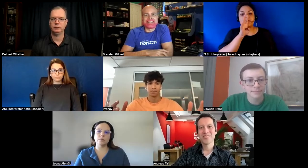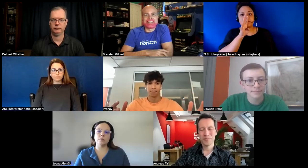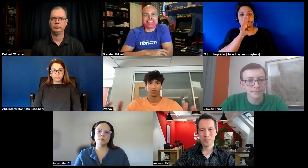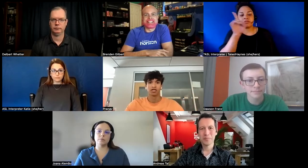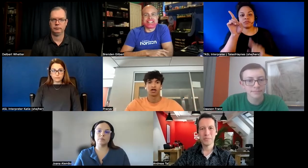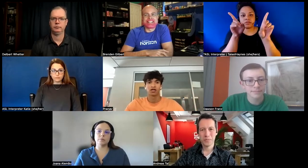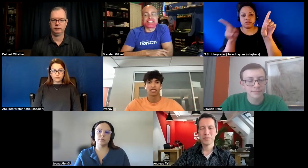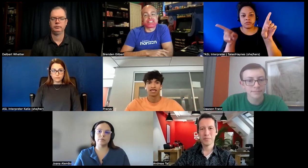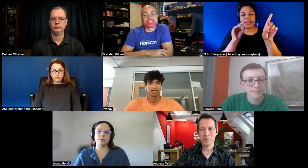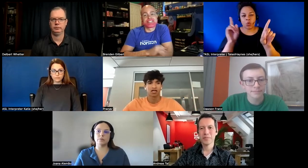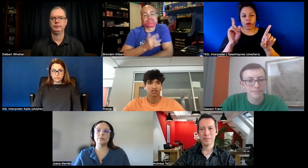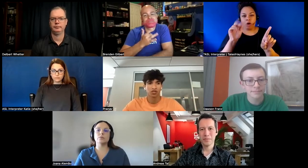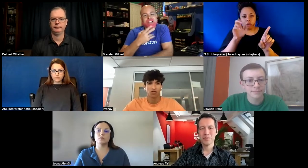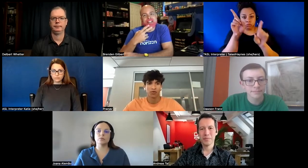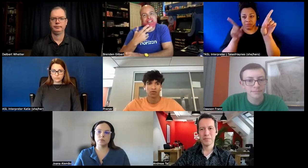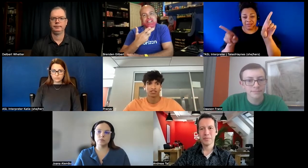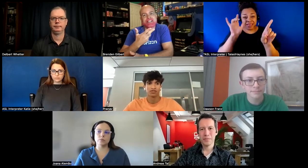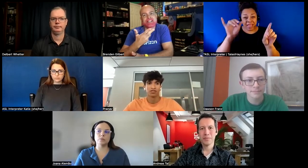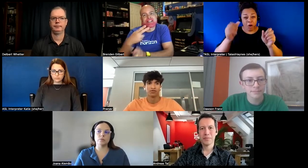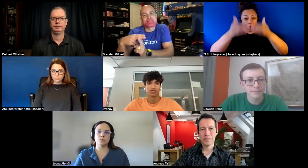where they are is that not going to be overwhelming to the user